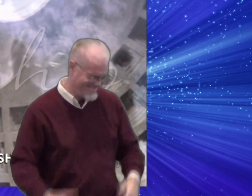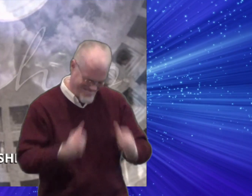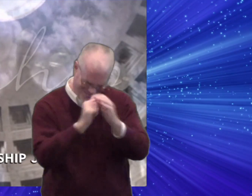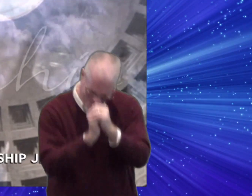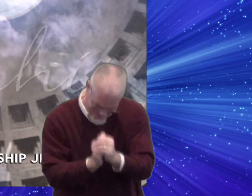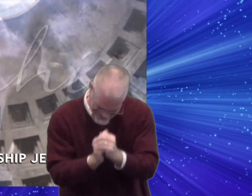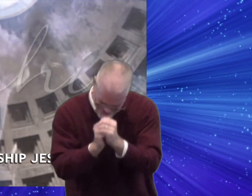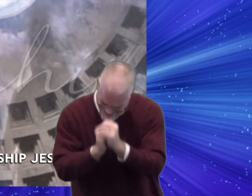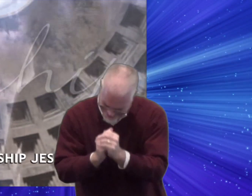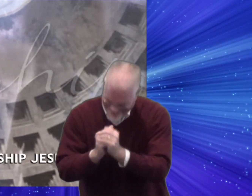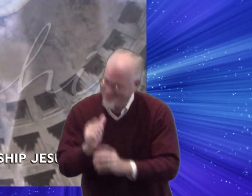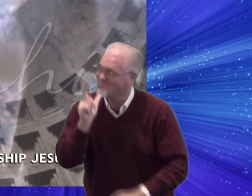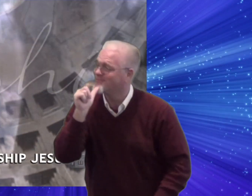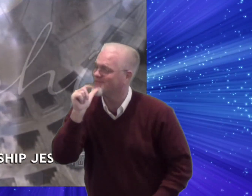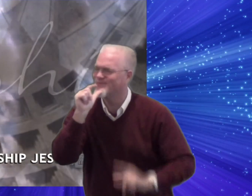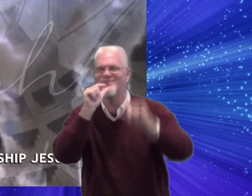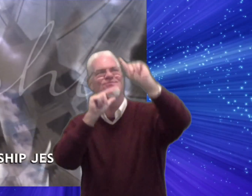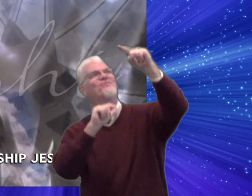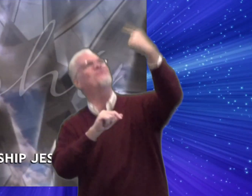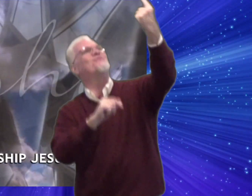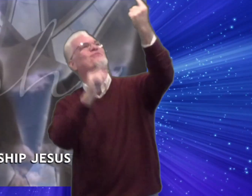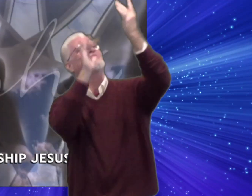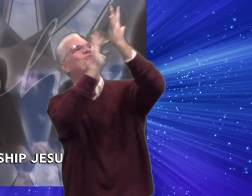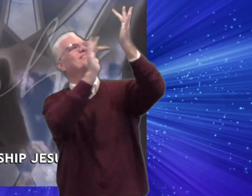down And worship Jesus